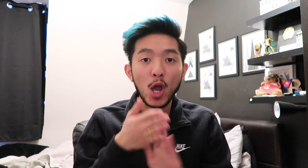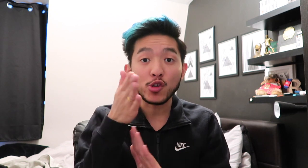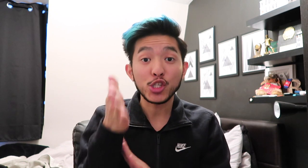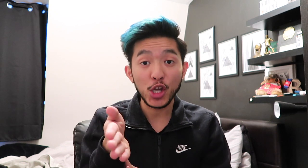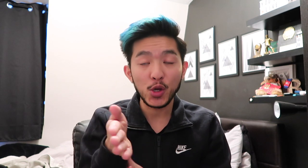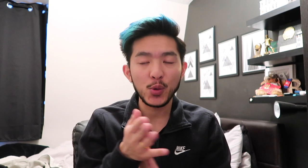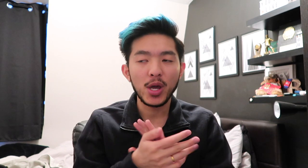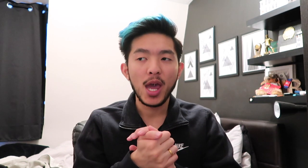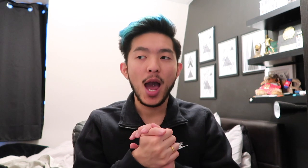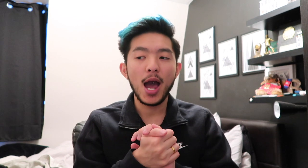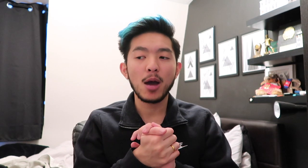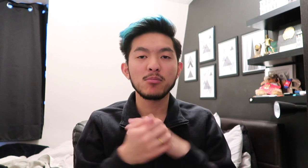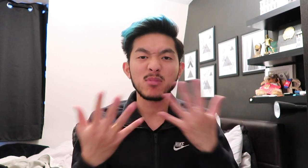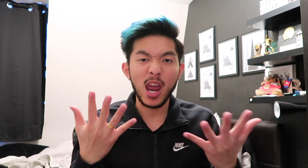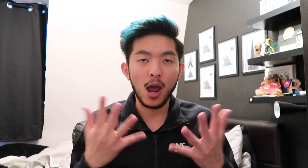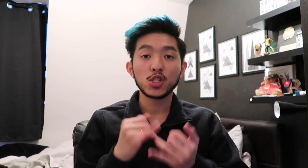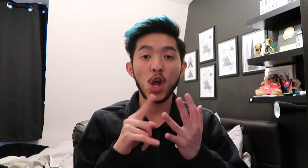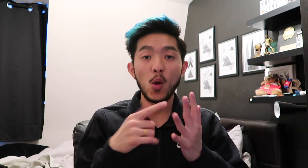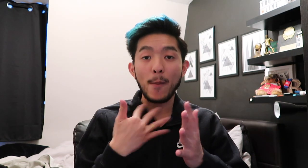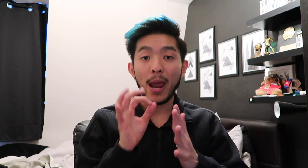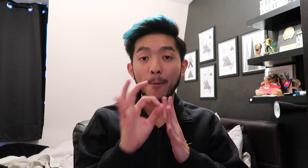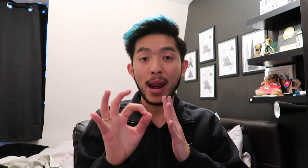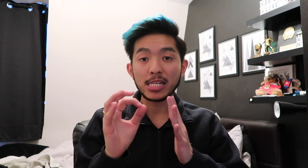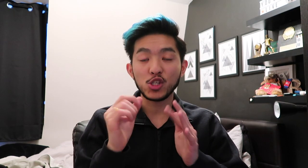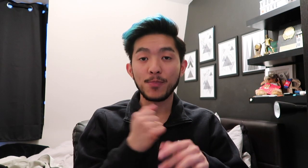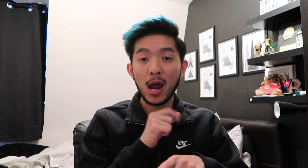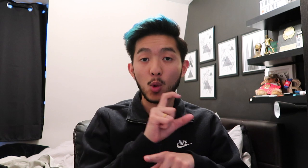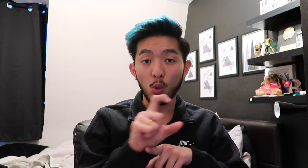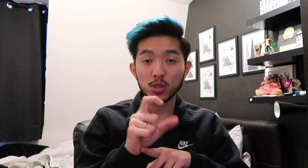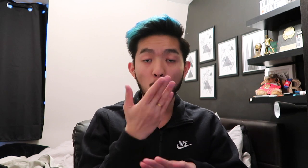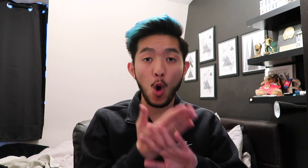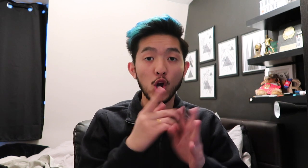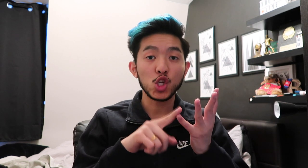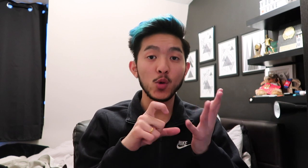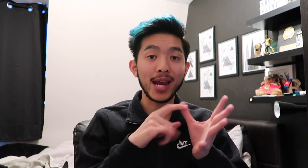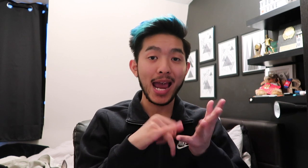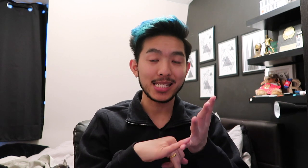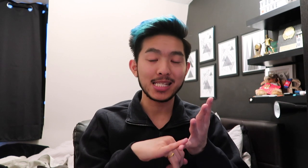going to, yeah, so I've been applying to my course on 2Ks.